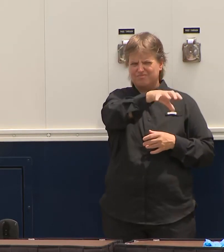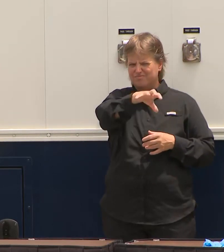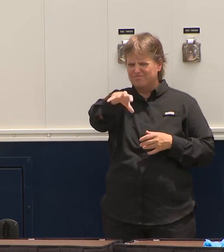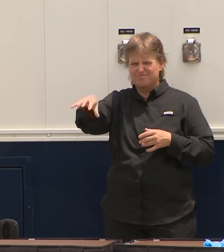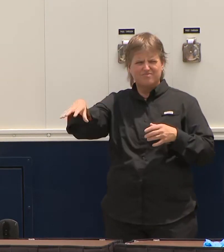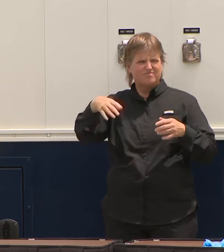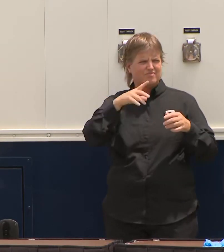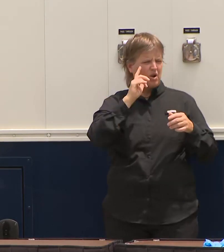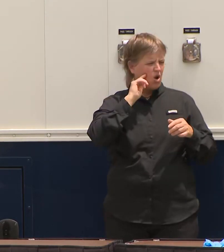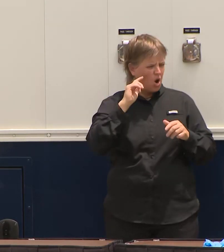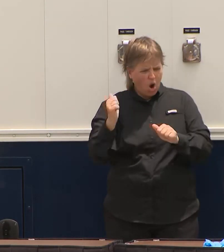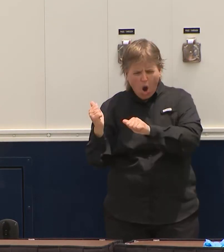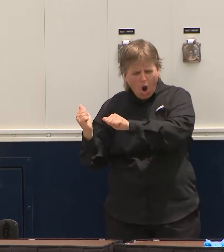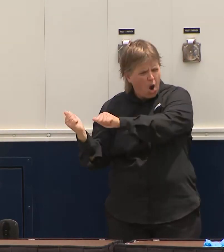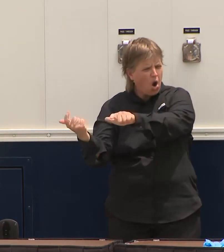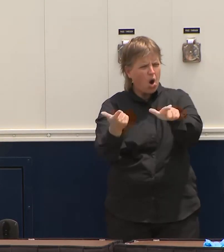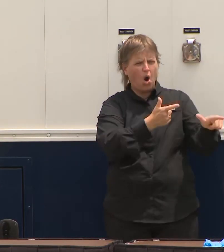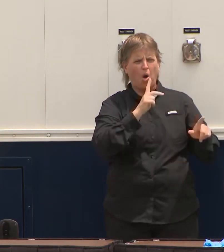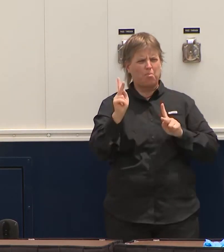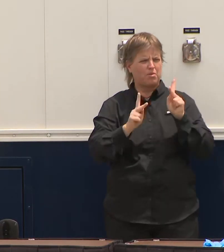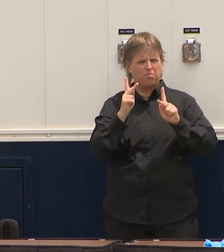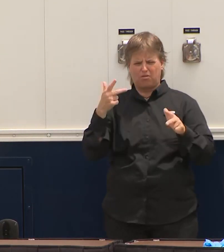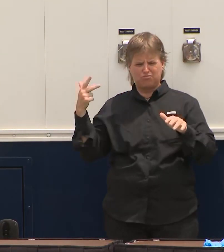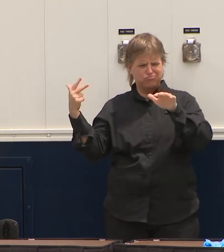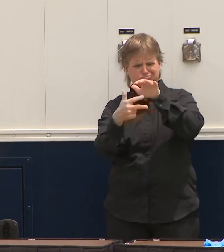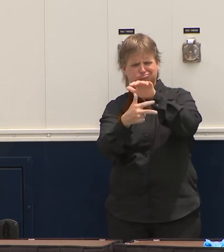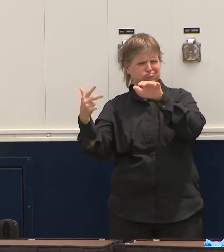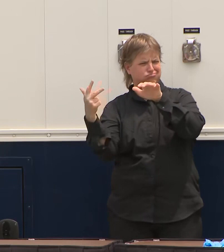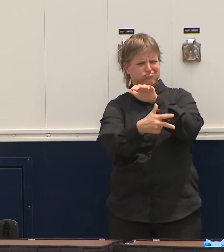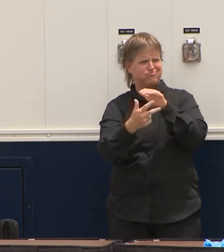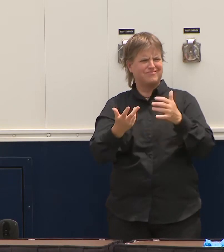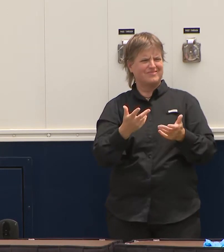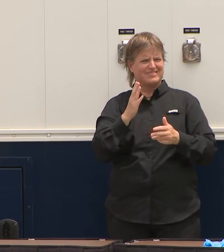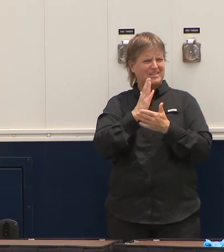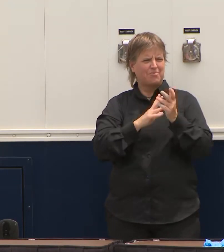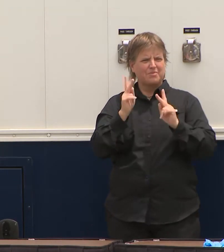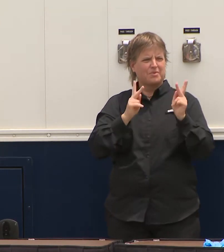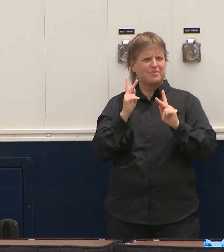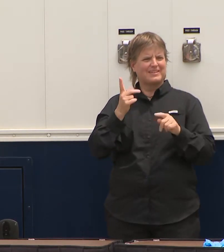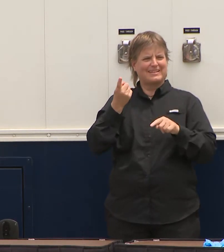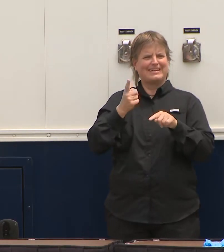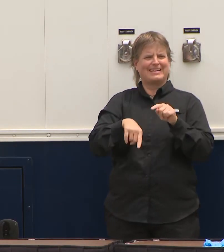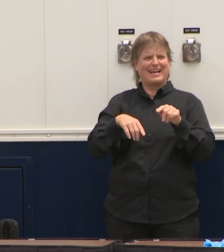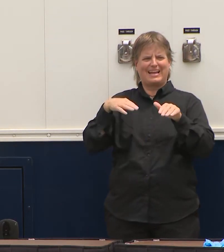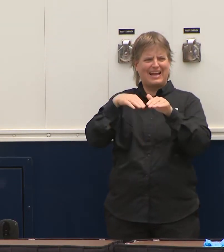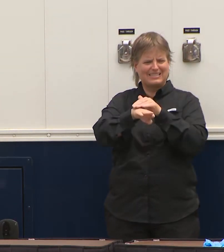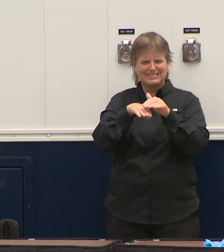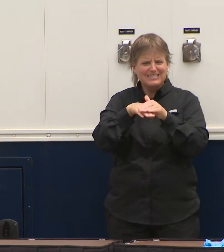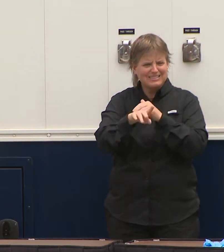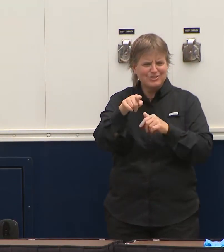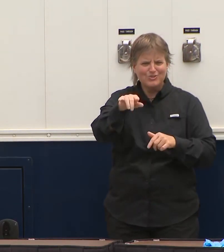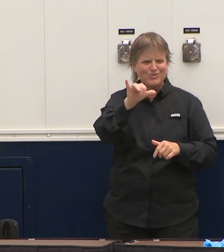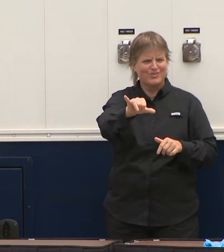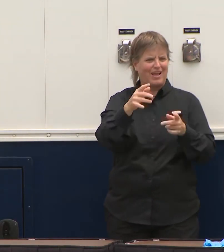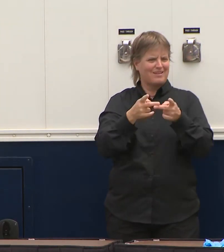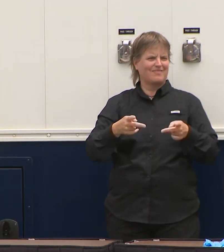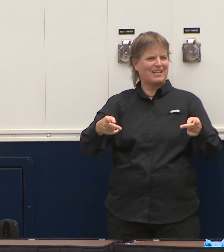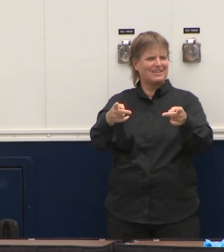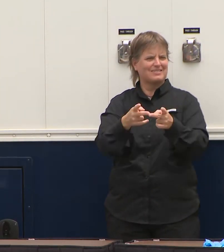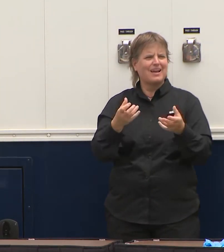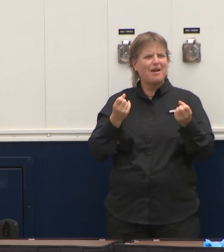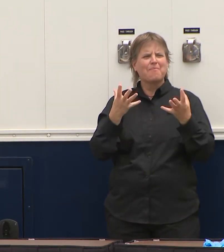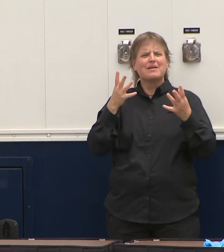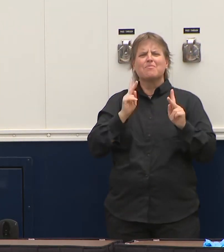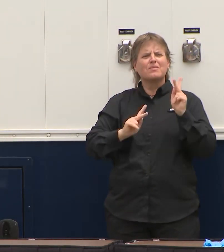other random testing to try to figure out how many people are asymptomatic that may have it. So we're doing a lot. All that in every daily